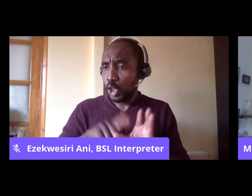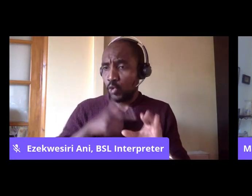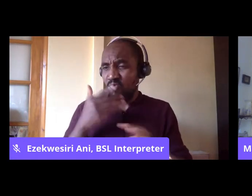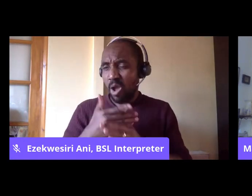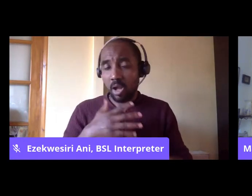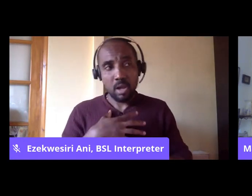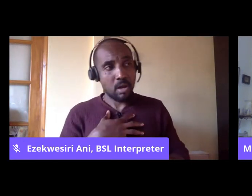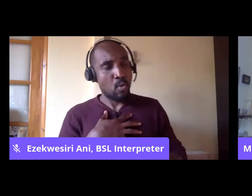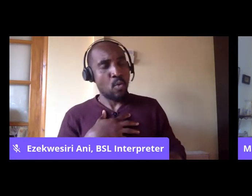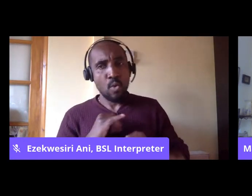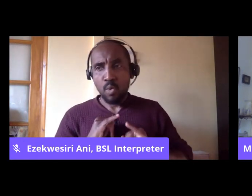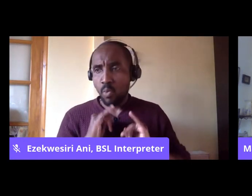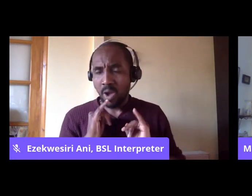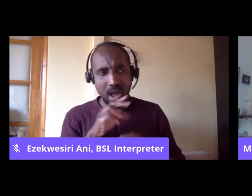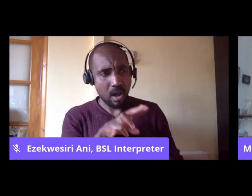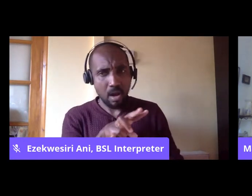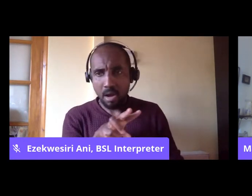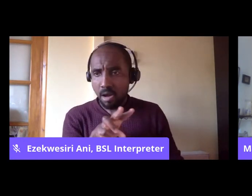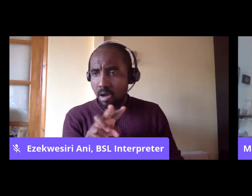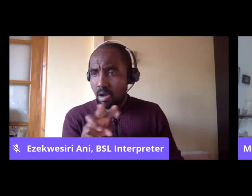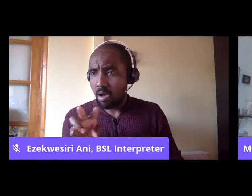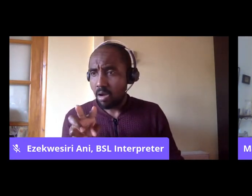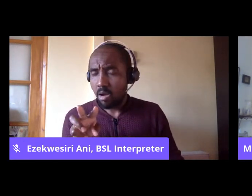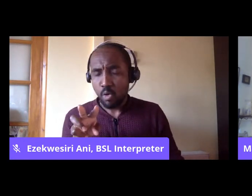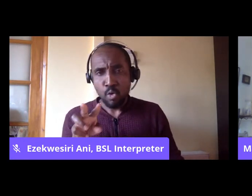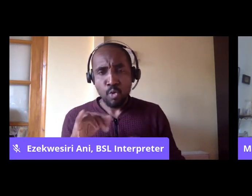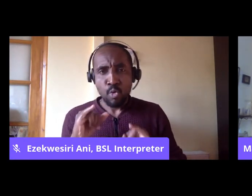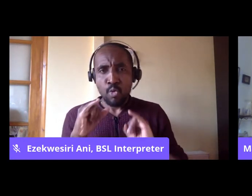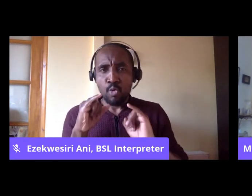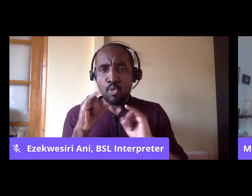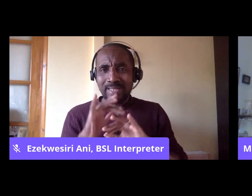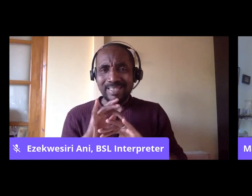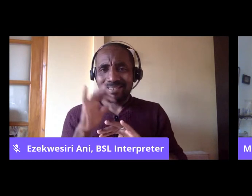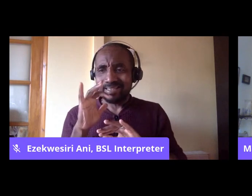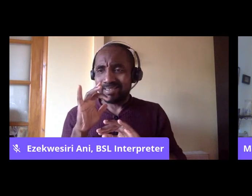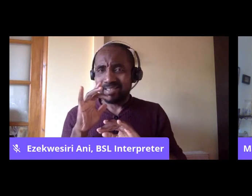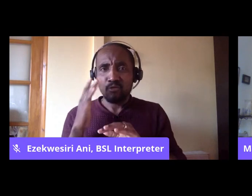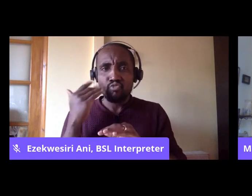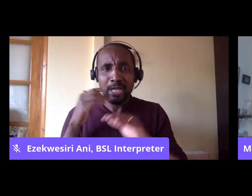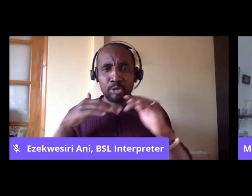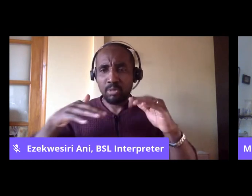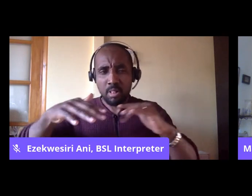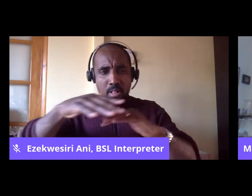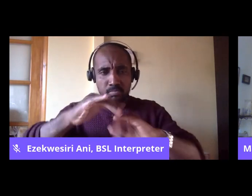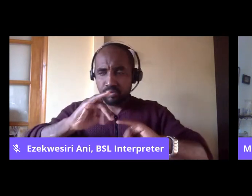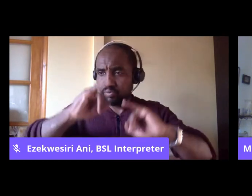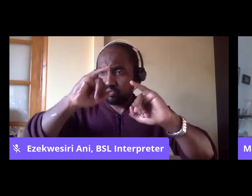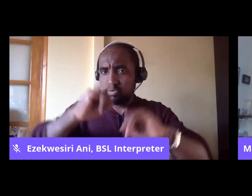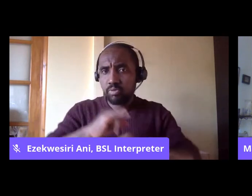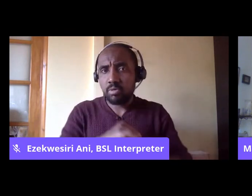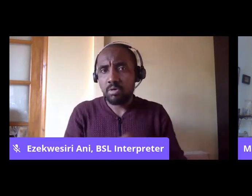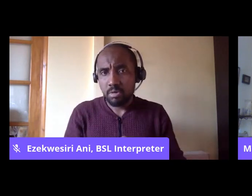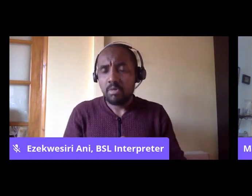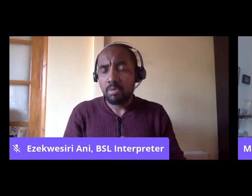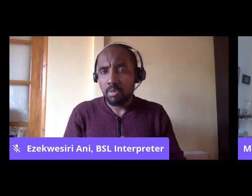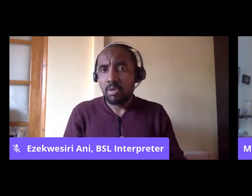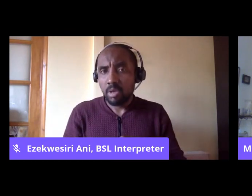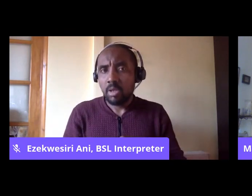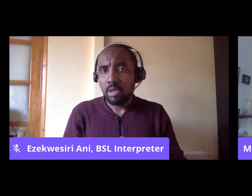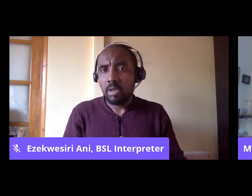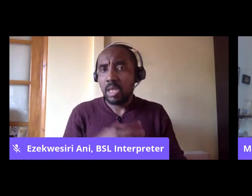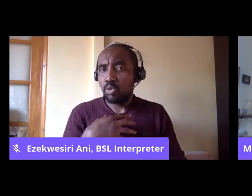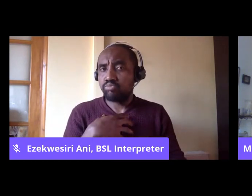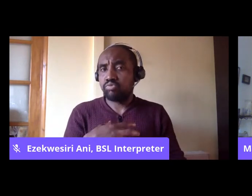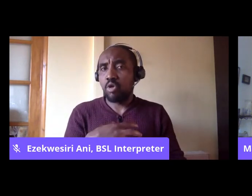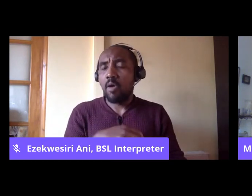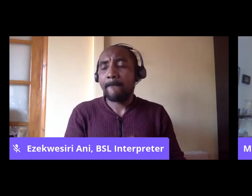appalled at the kind of racial atmosphere that was obtaining. And he met up with